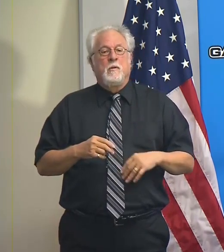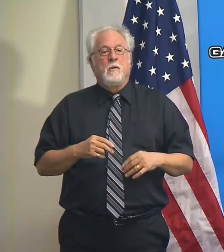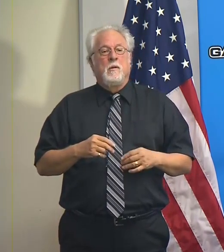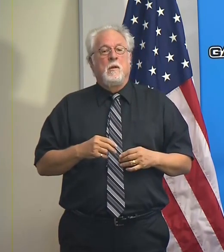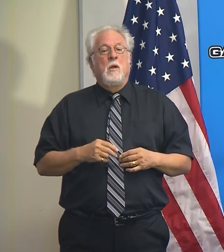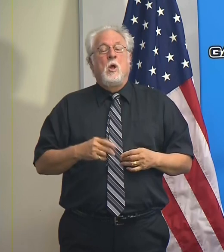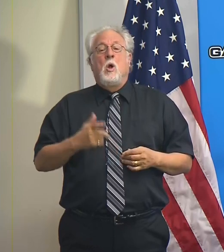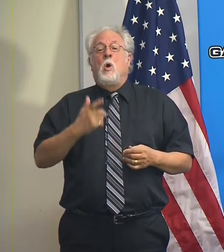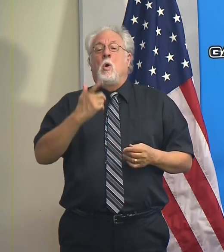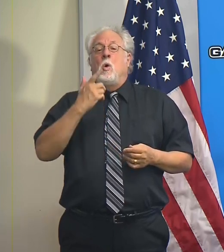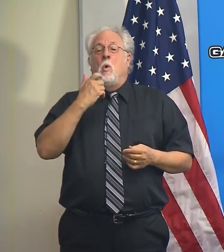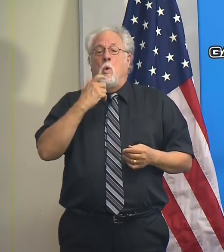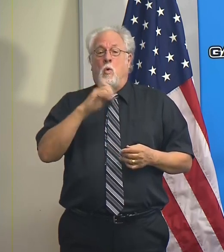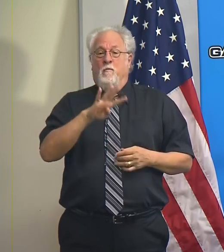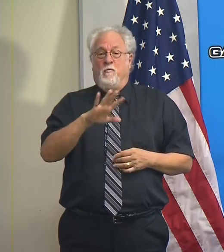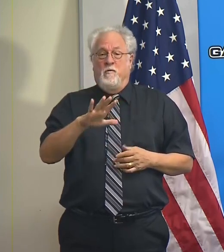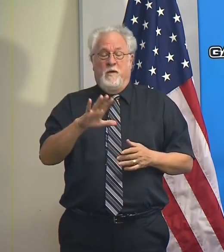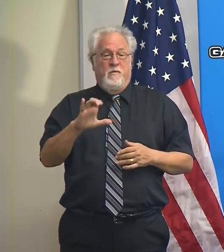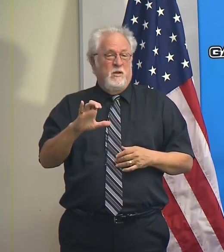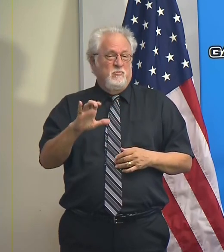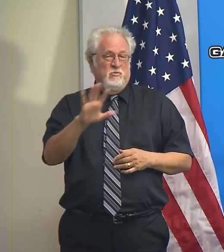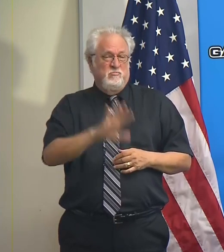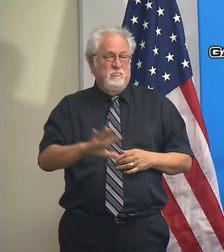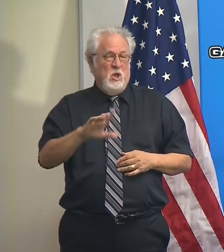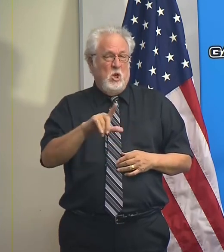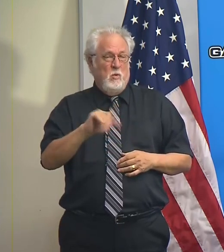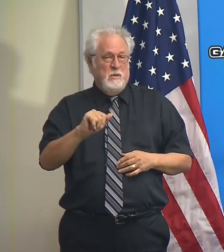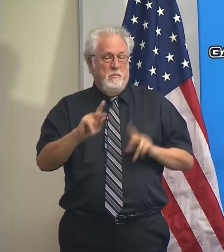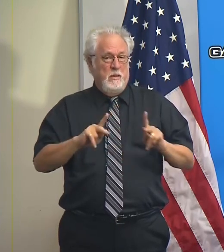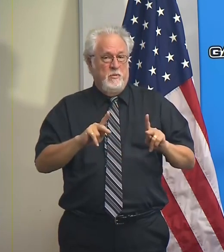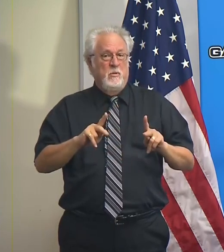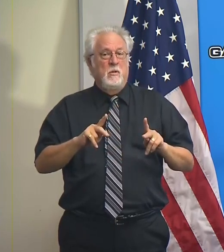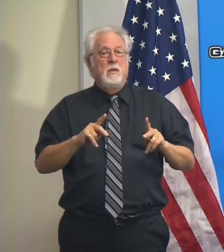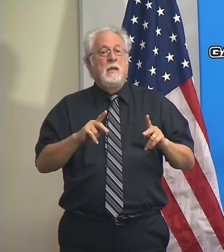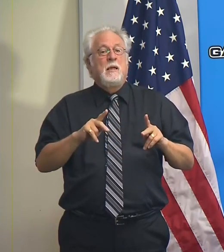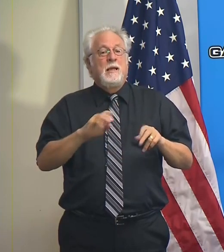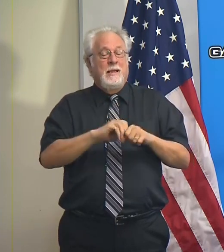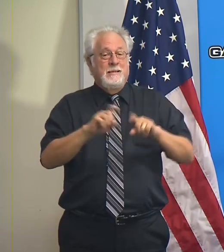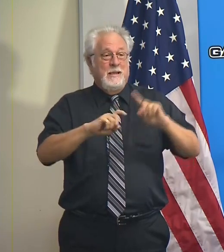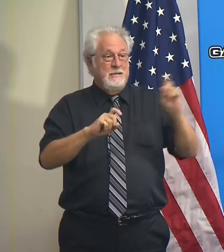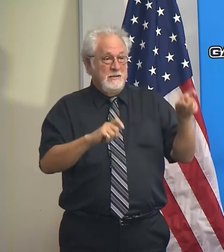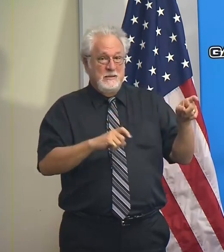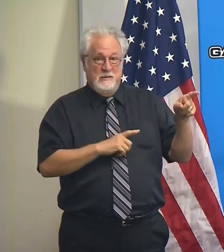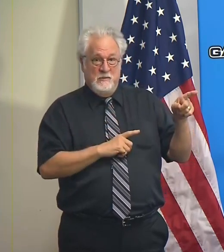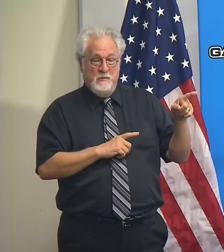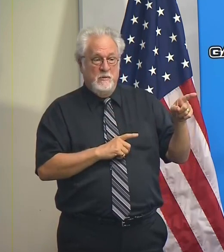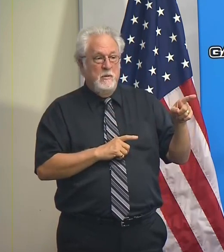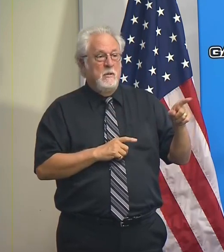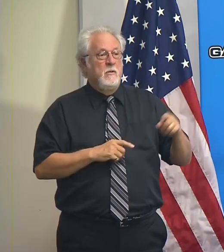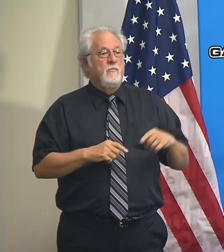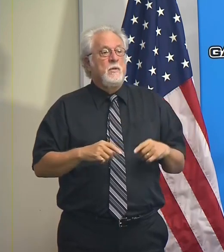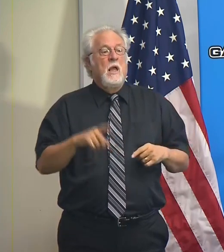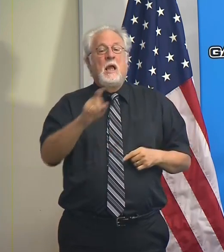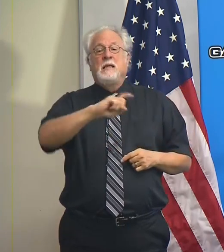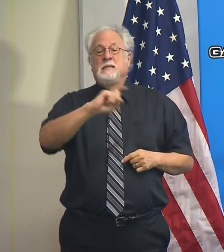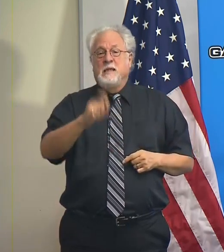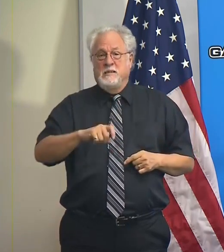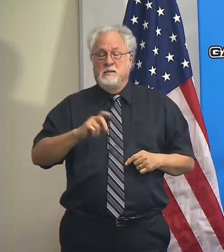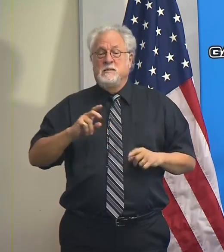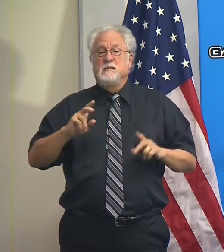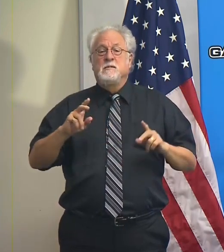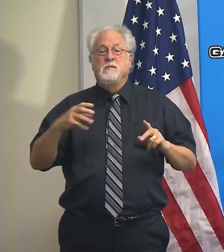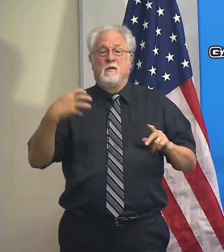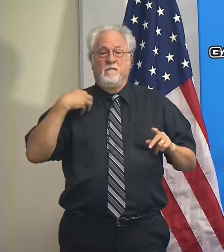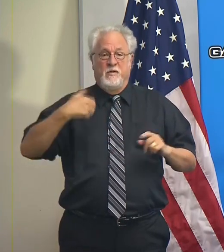For those 4,500 or so Louisianans who continue to shelter in Texas, the Texas officials